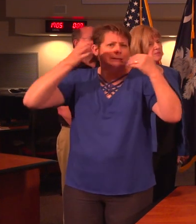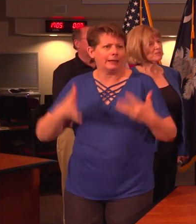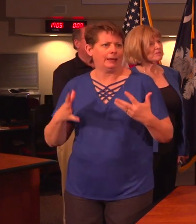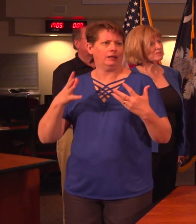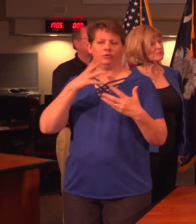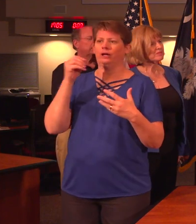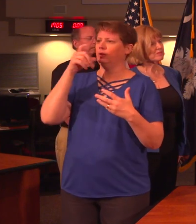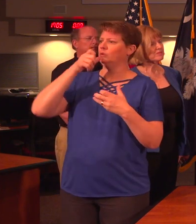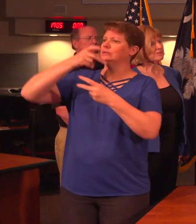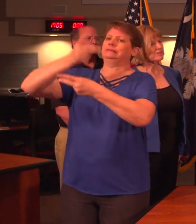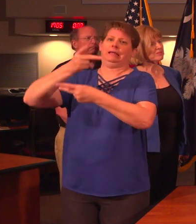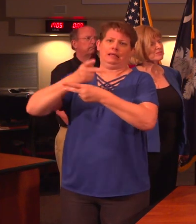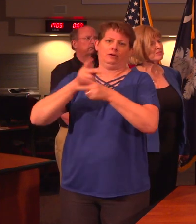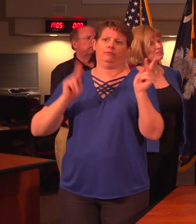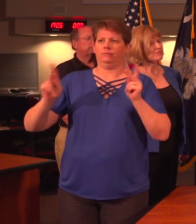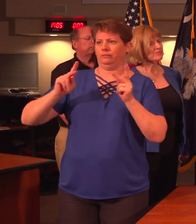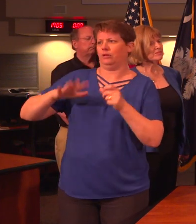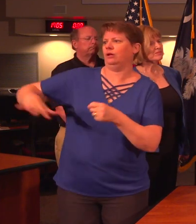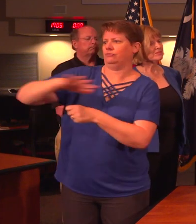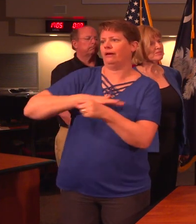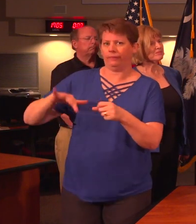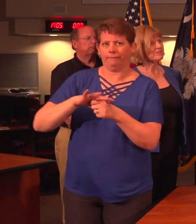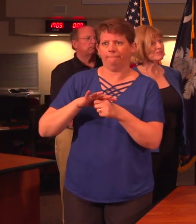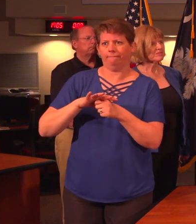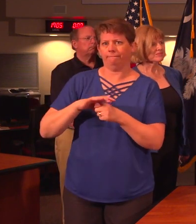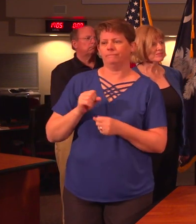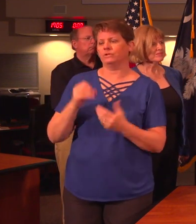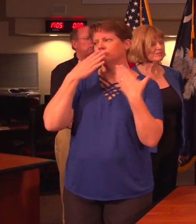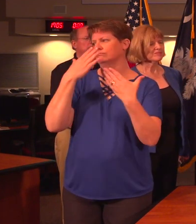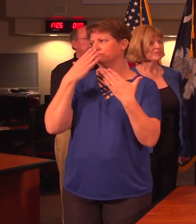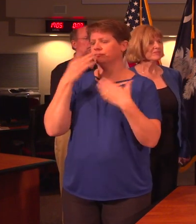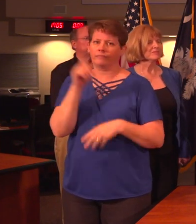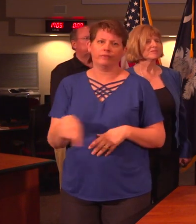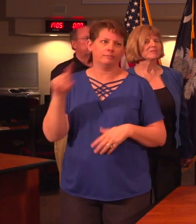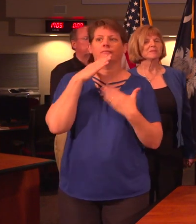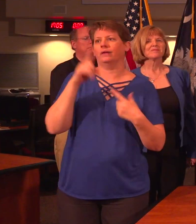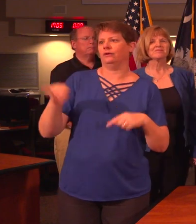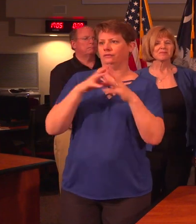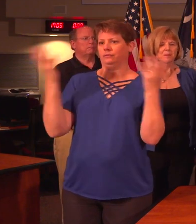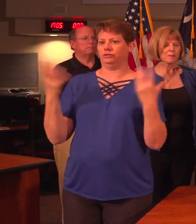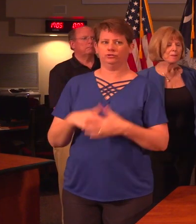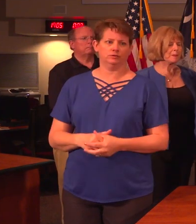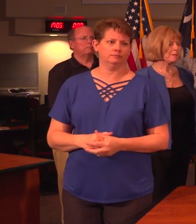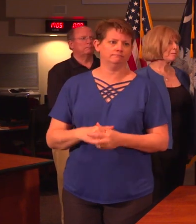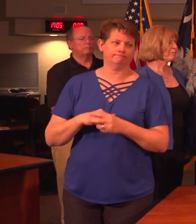taking taking care of the people of our state so we thank them and thank you very much